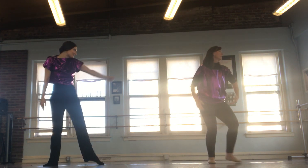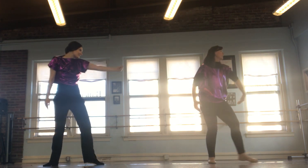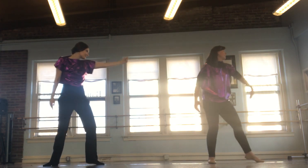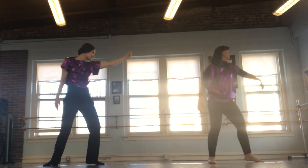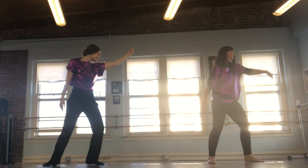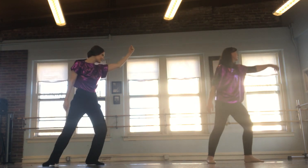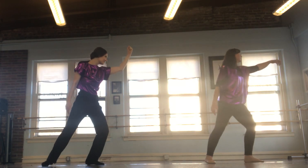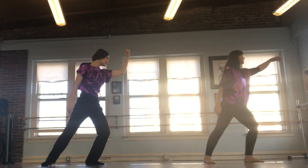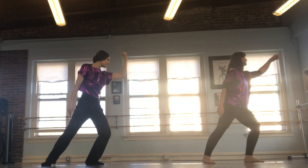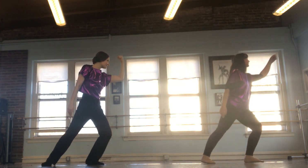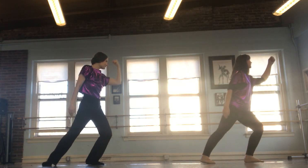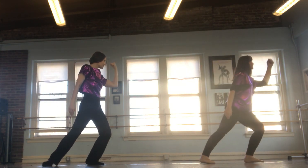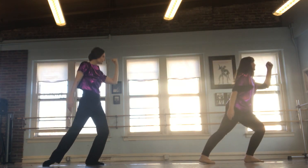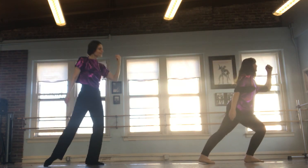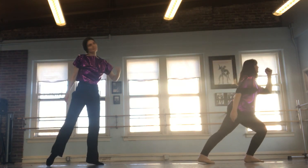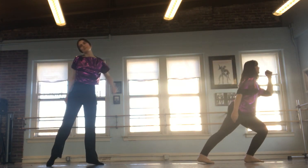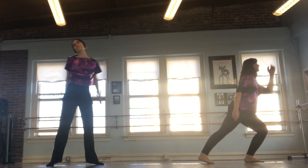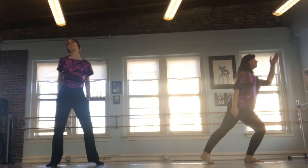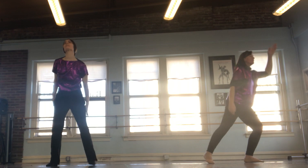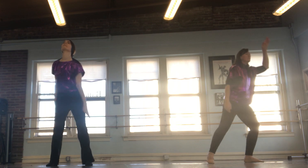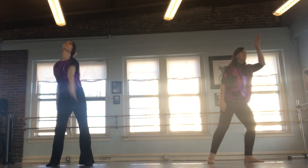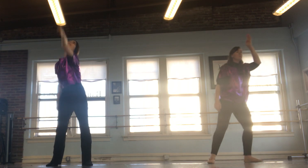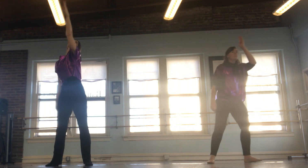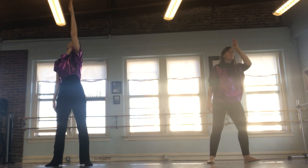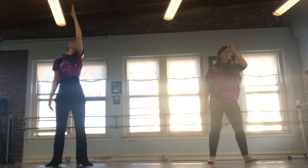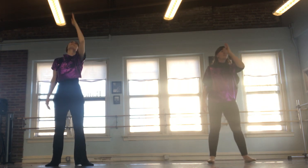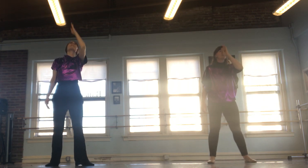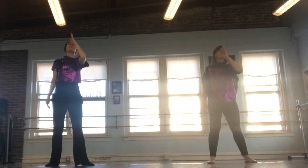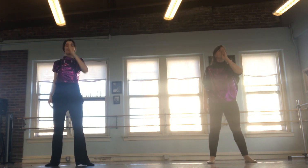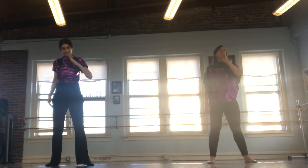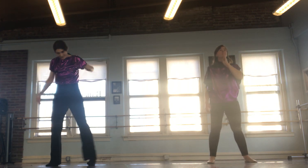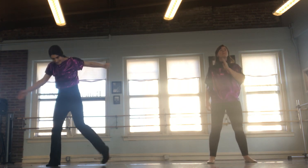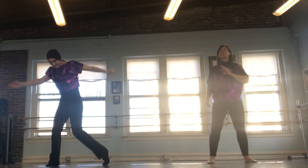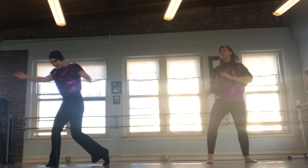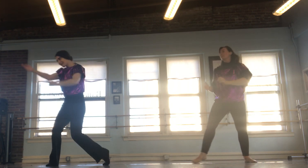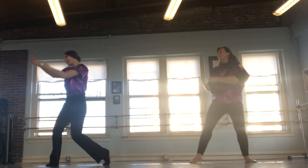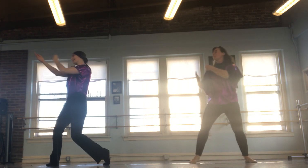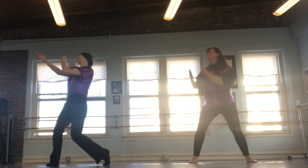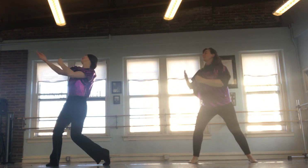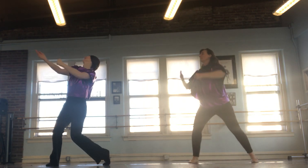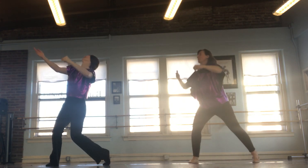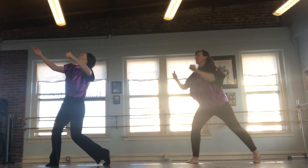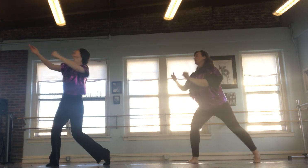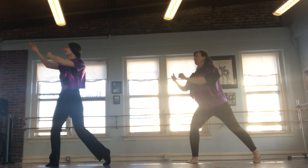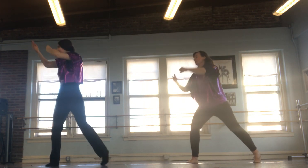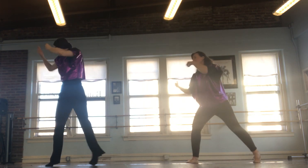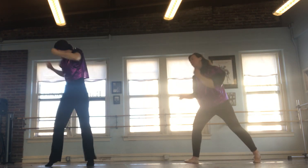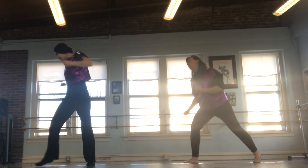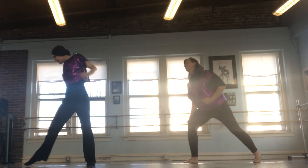and